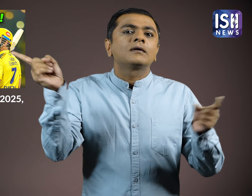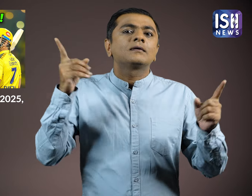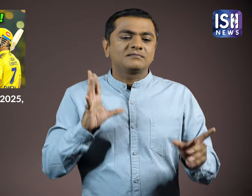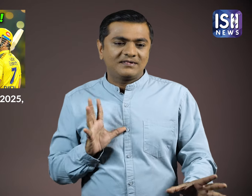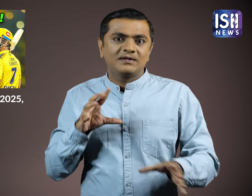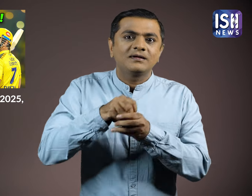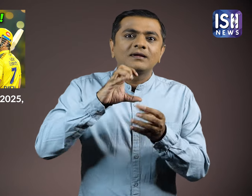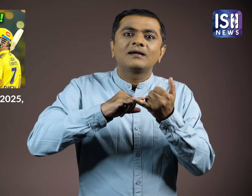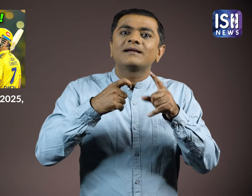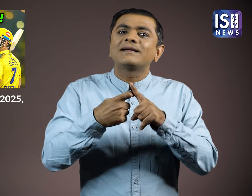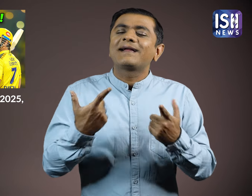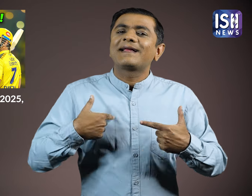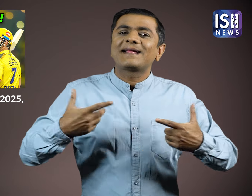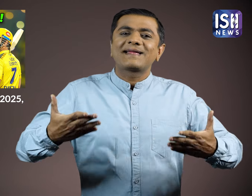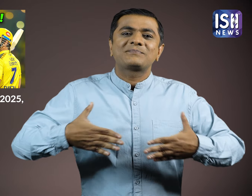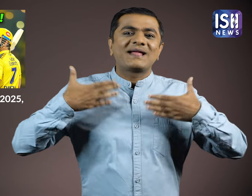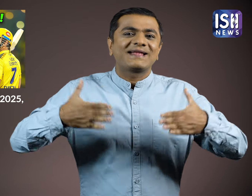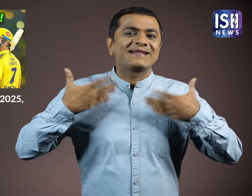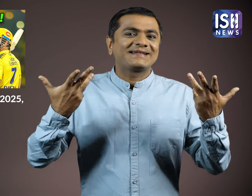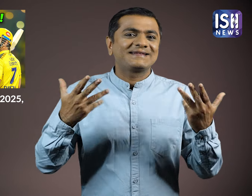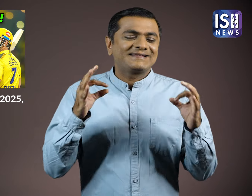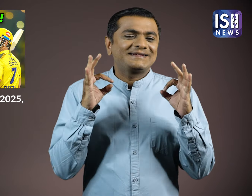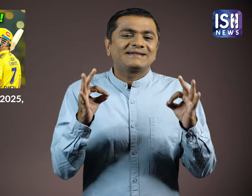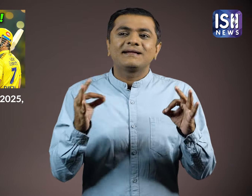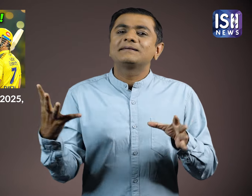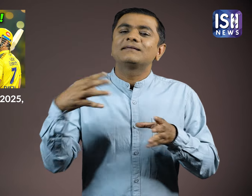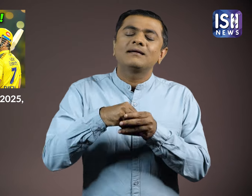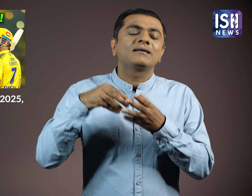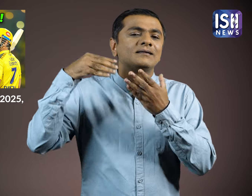His readiness to be a part of CSK has made everyone happy.